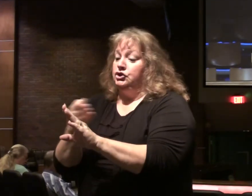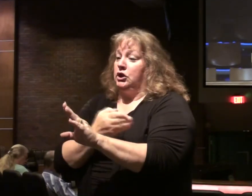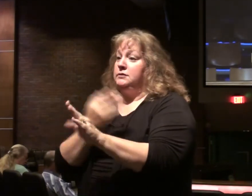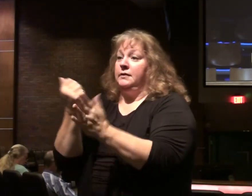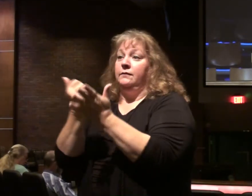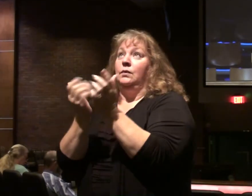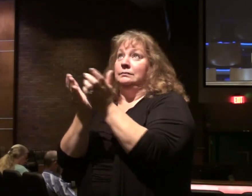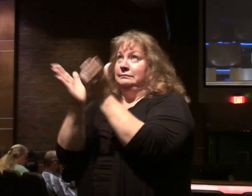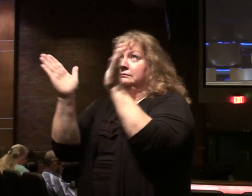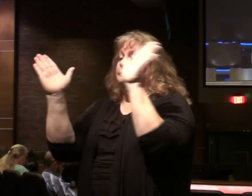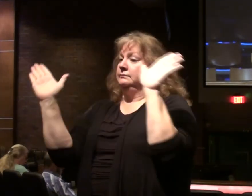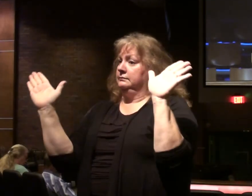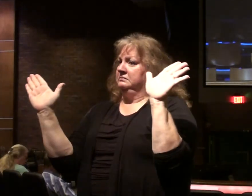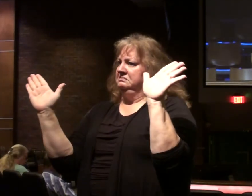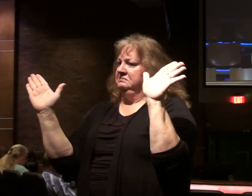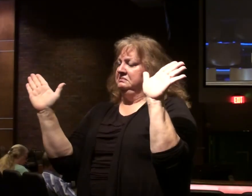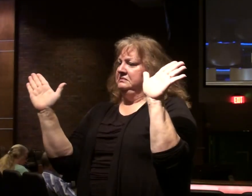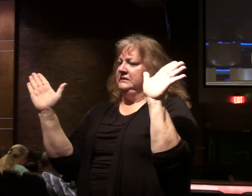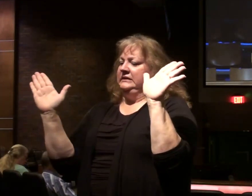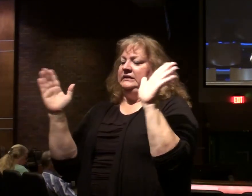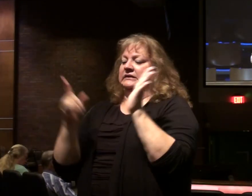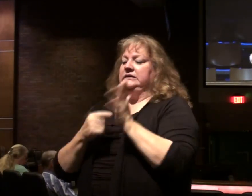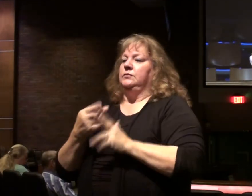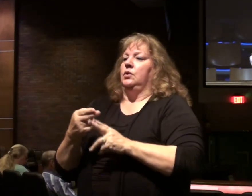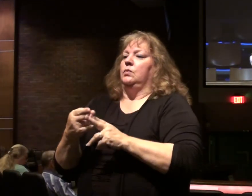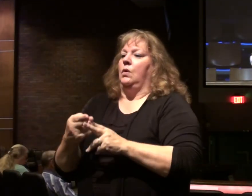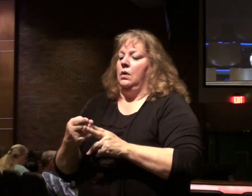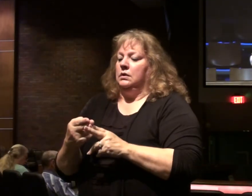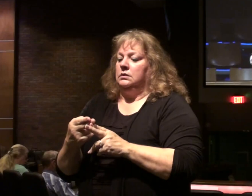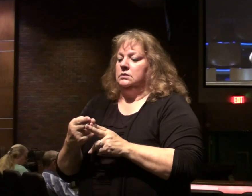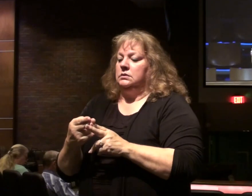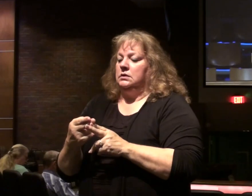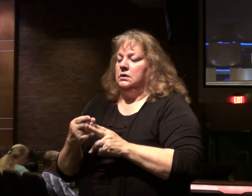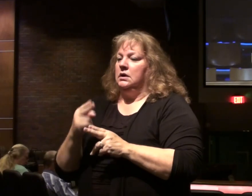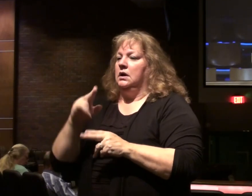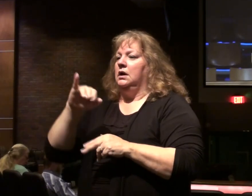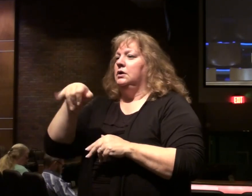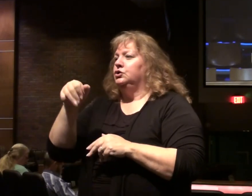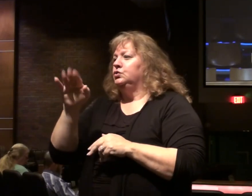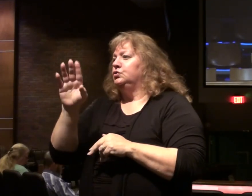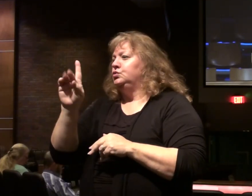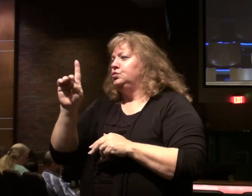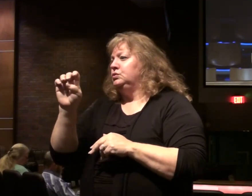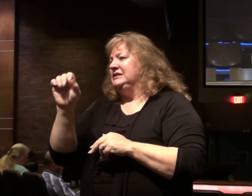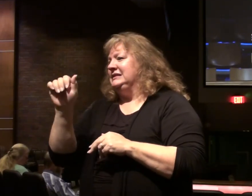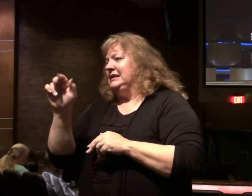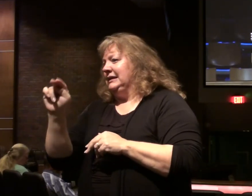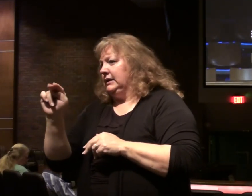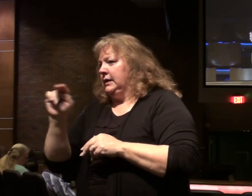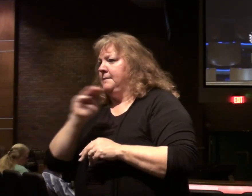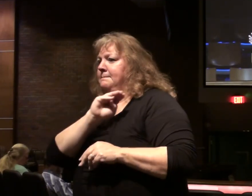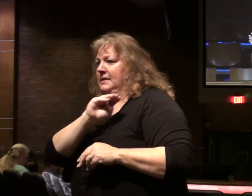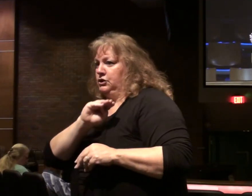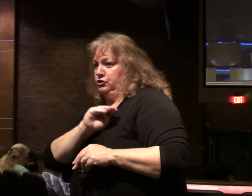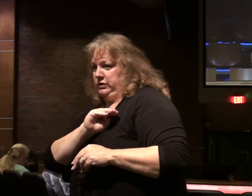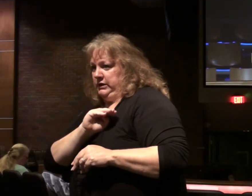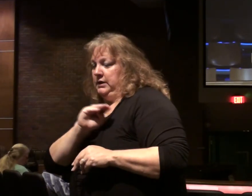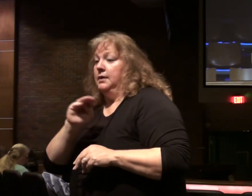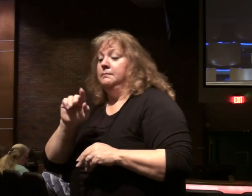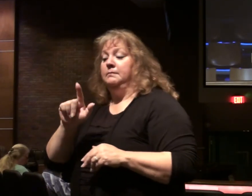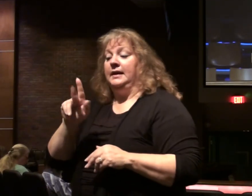crucifixion. This is sometimes called the later Korean or Judean ministry. And in the Gospel of Luke,